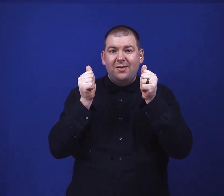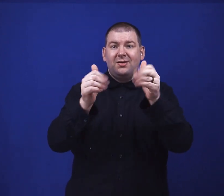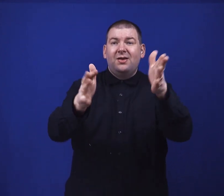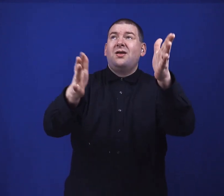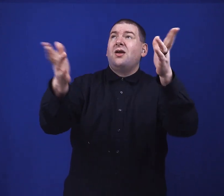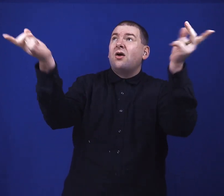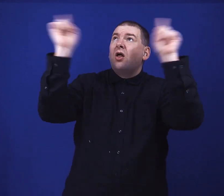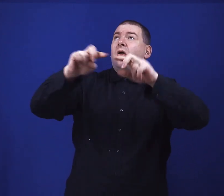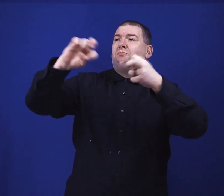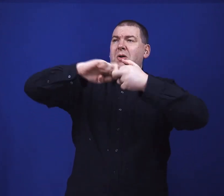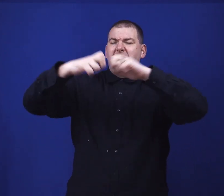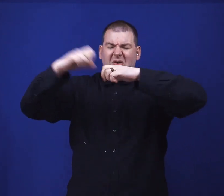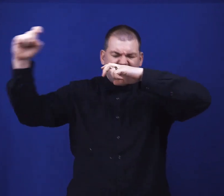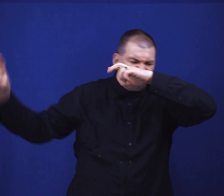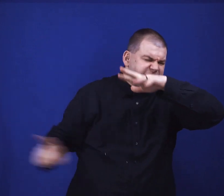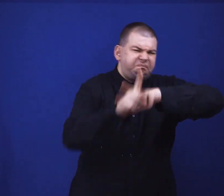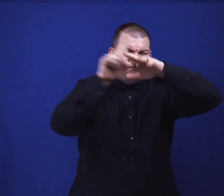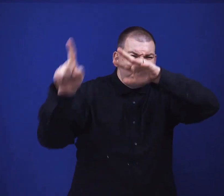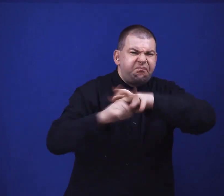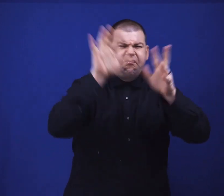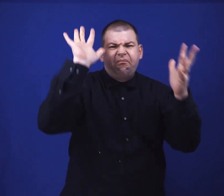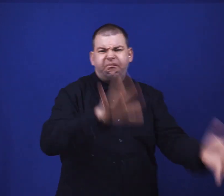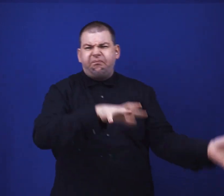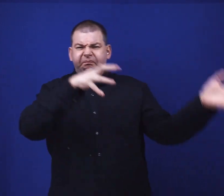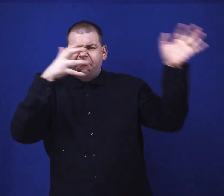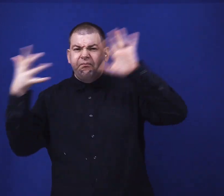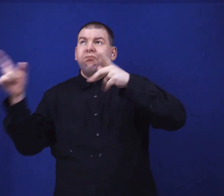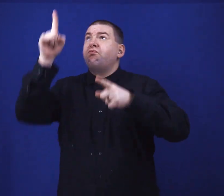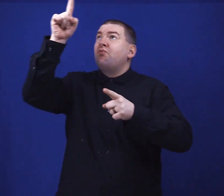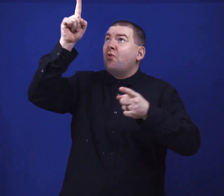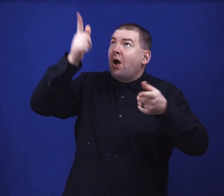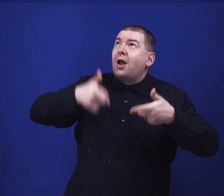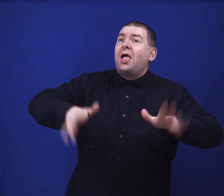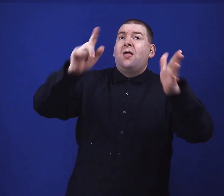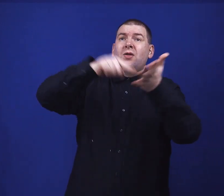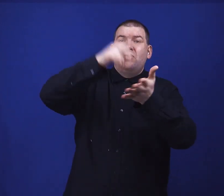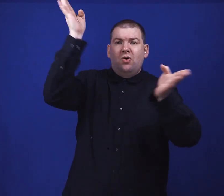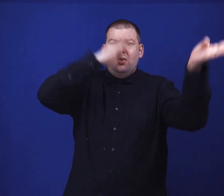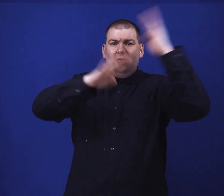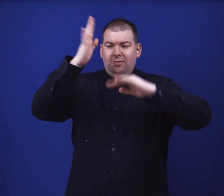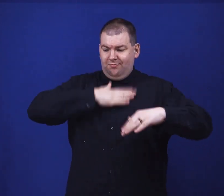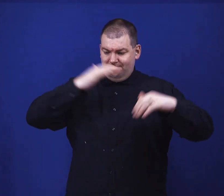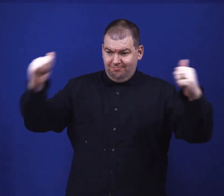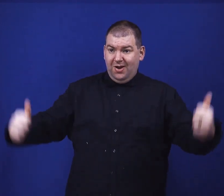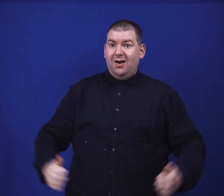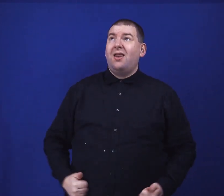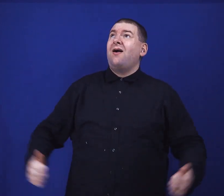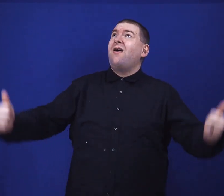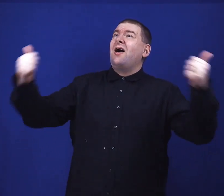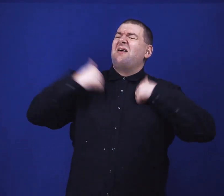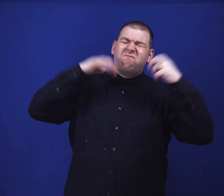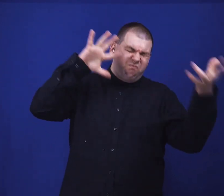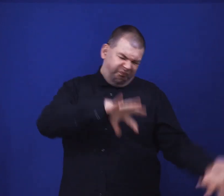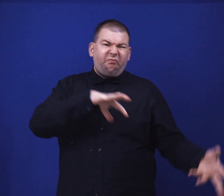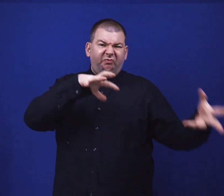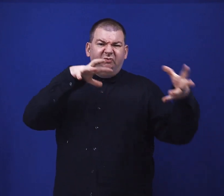To stand the raging tide You've allowed this trial to come my